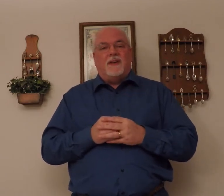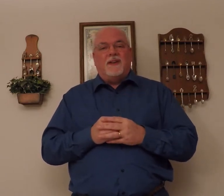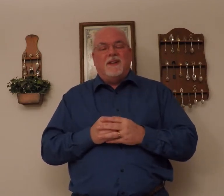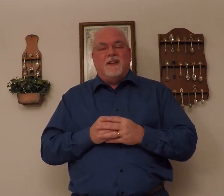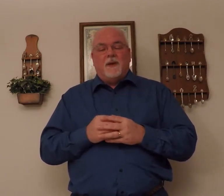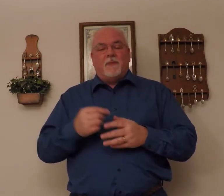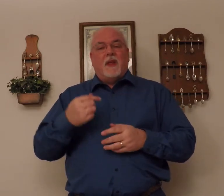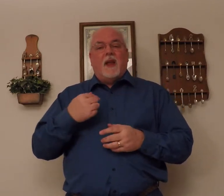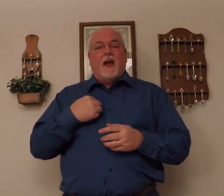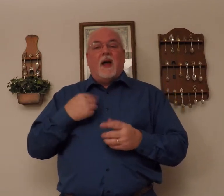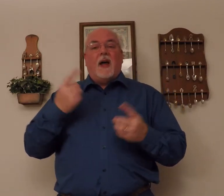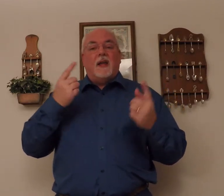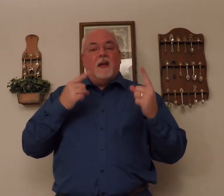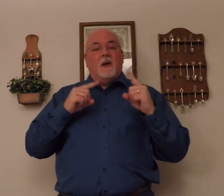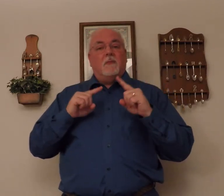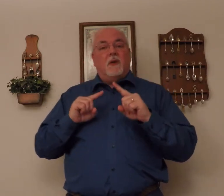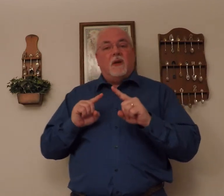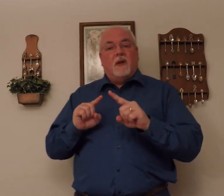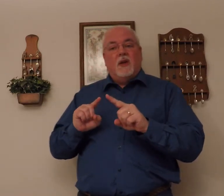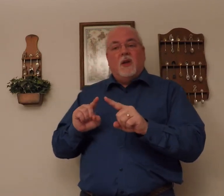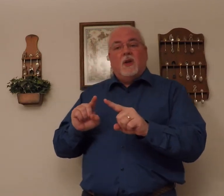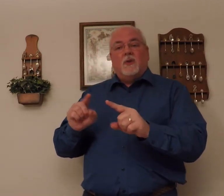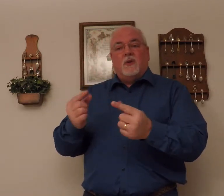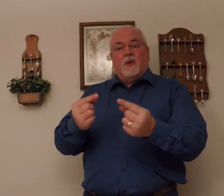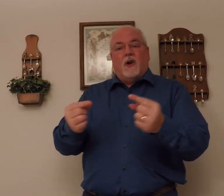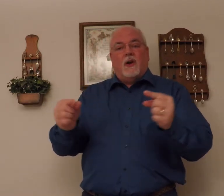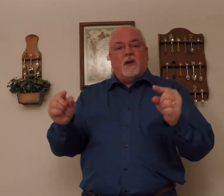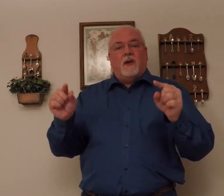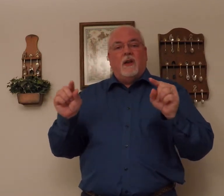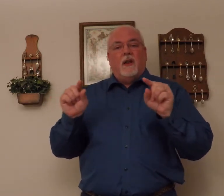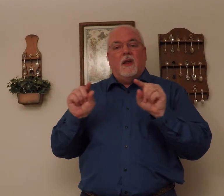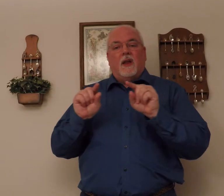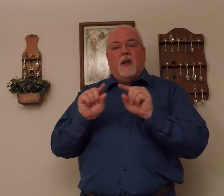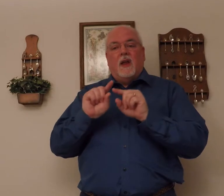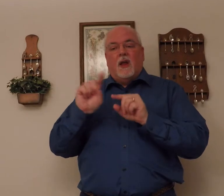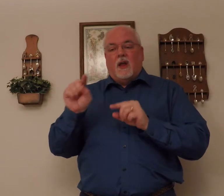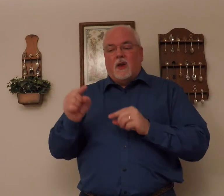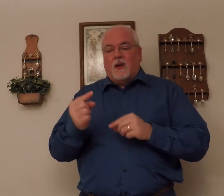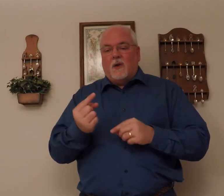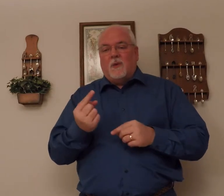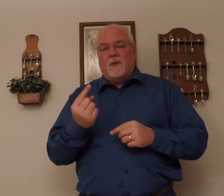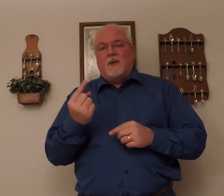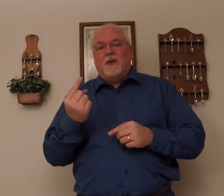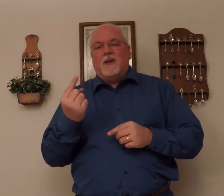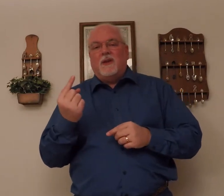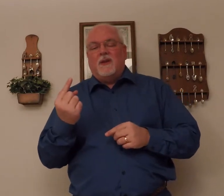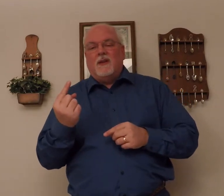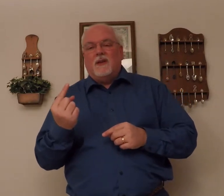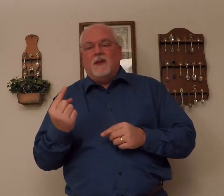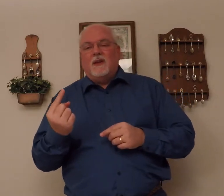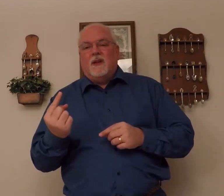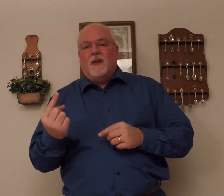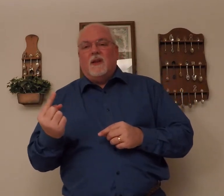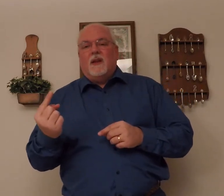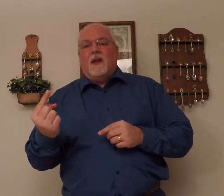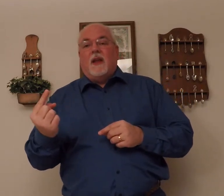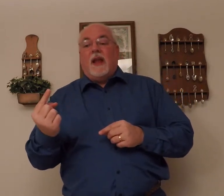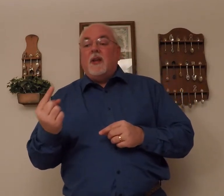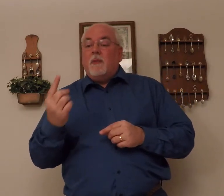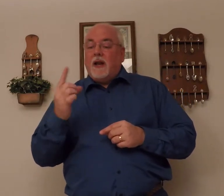I come to the garden alone. And you might